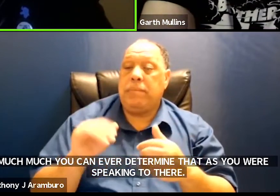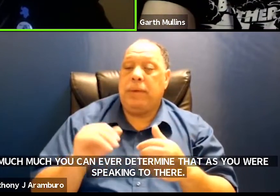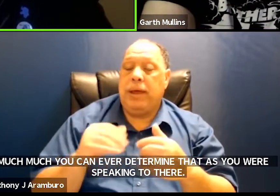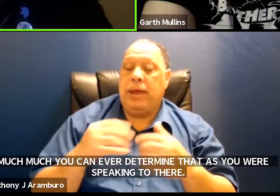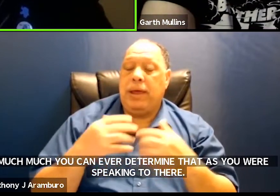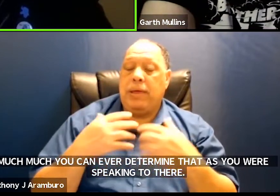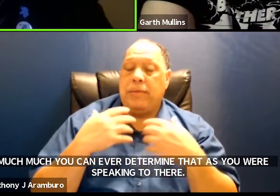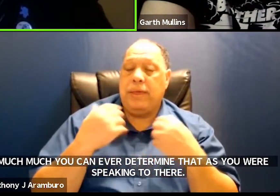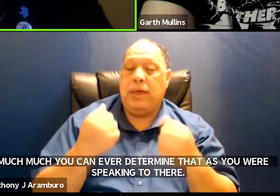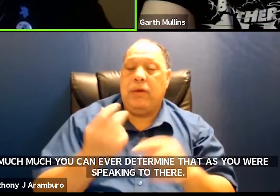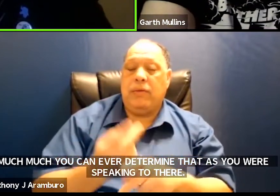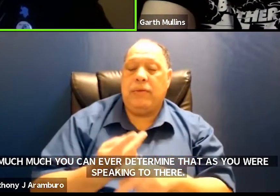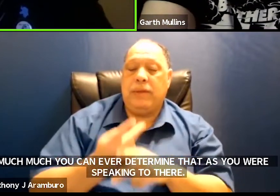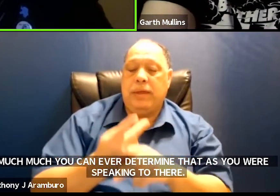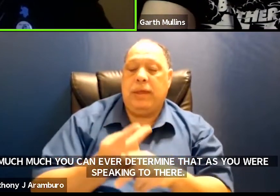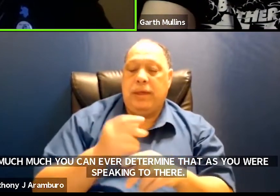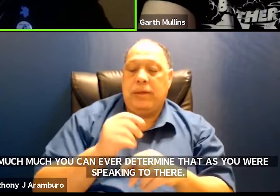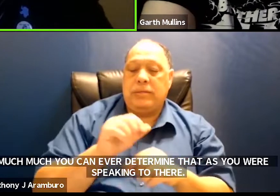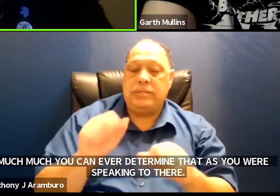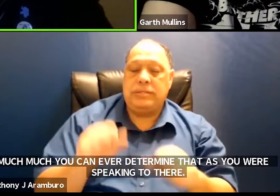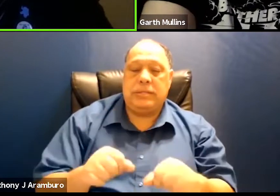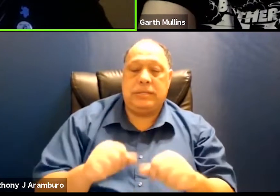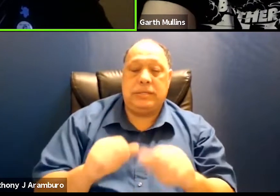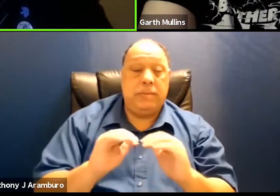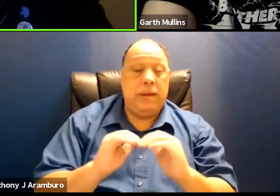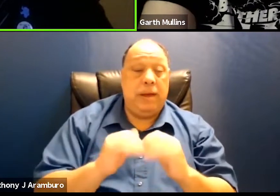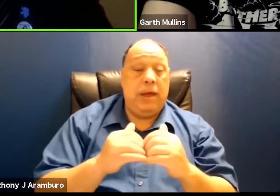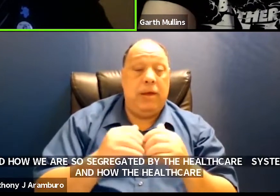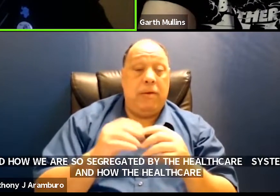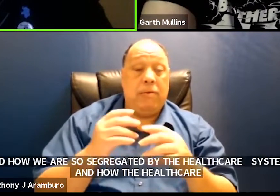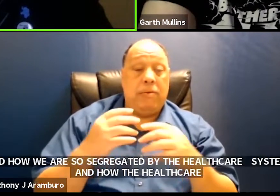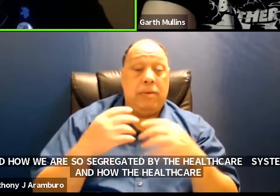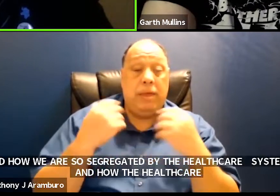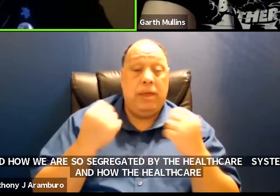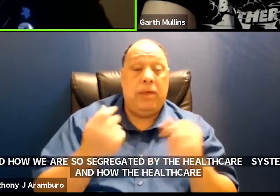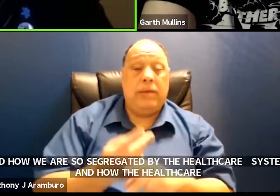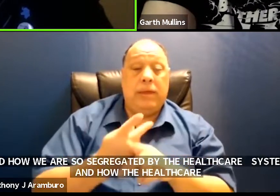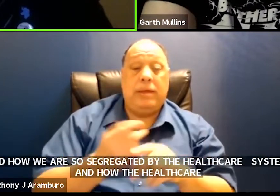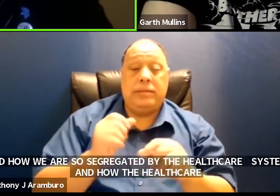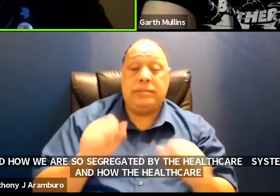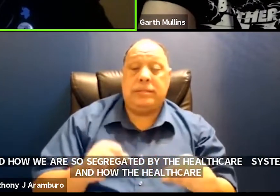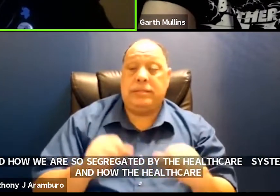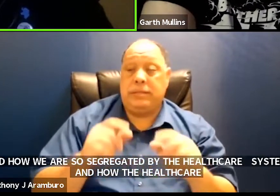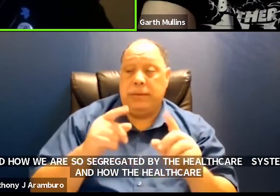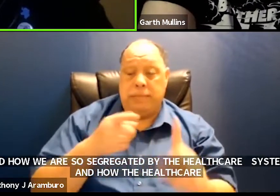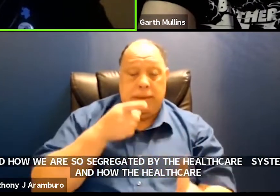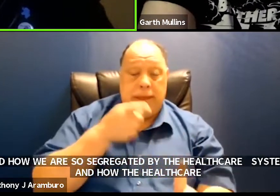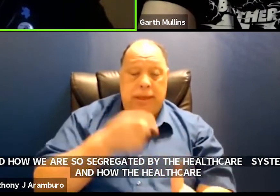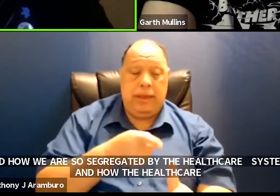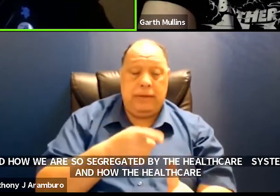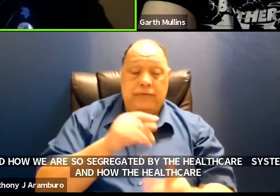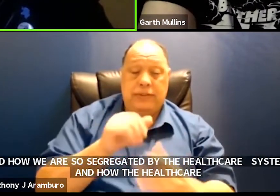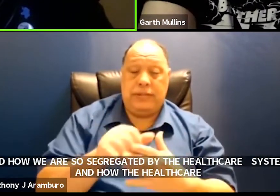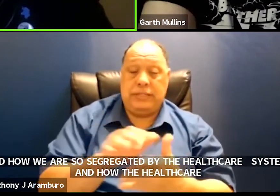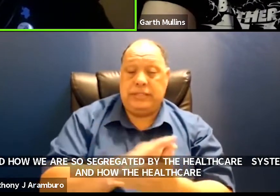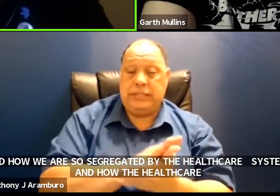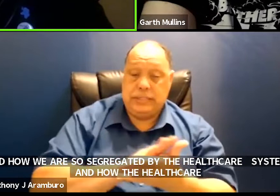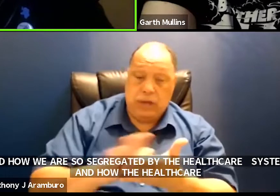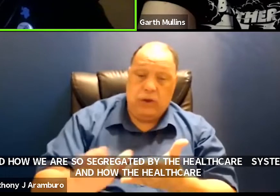and and how the health care system really tries to aim for this sterilization of um